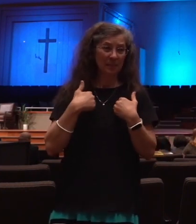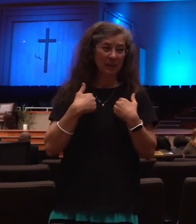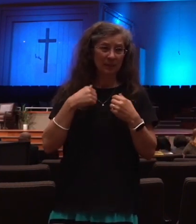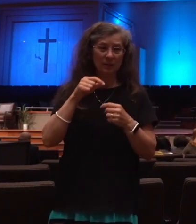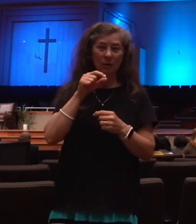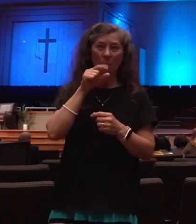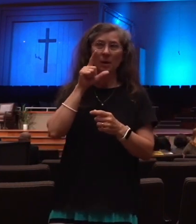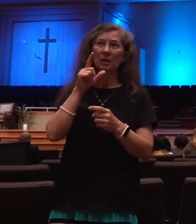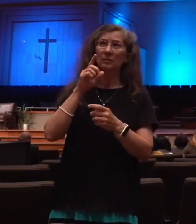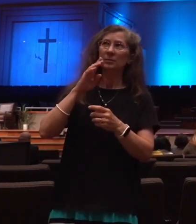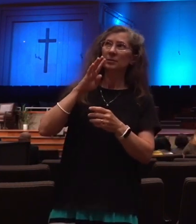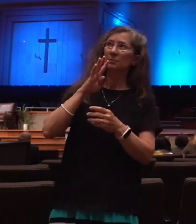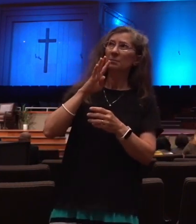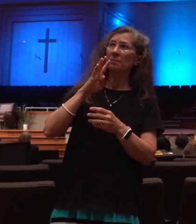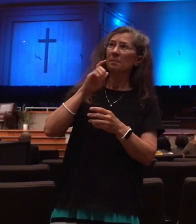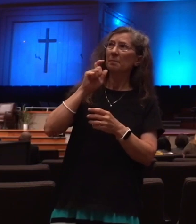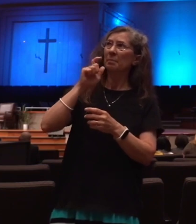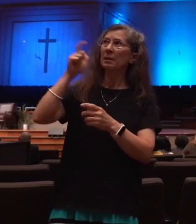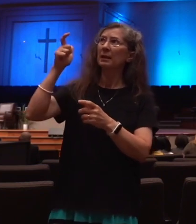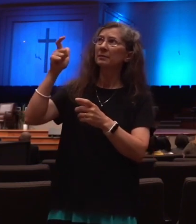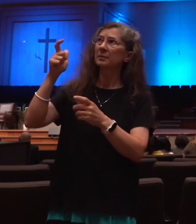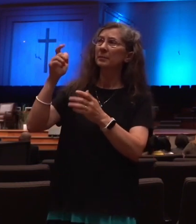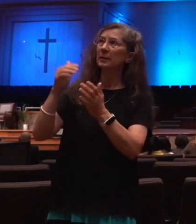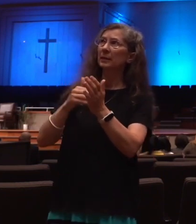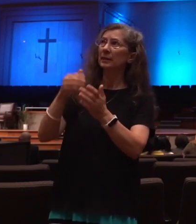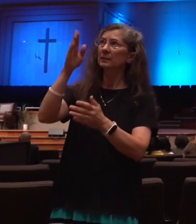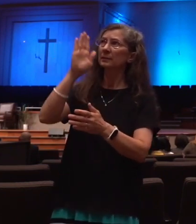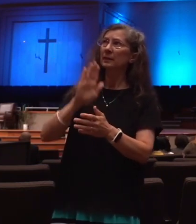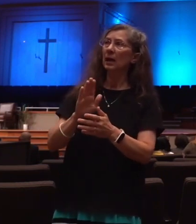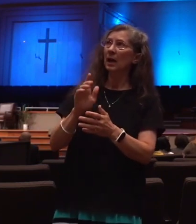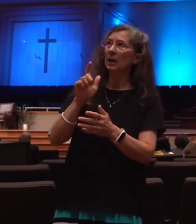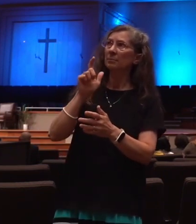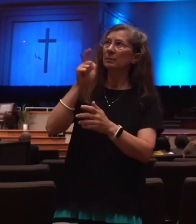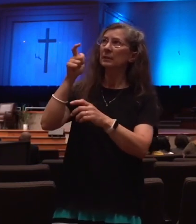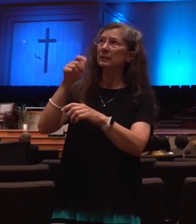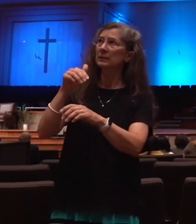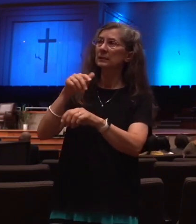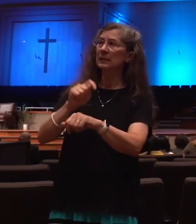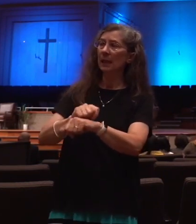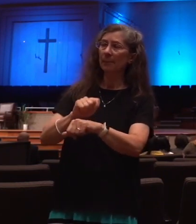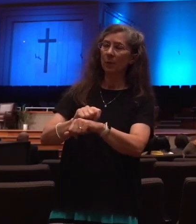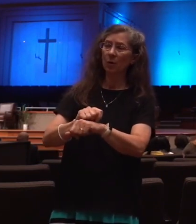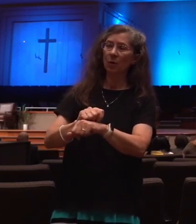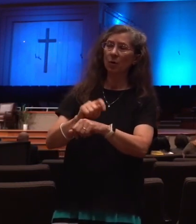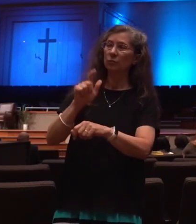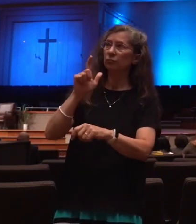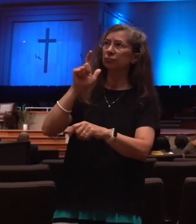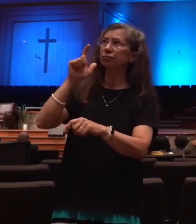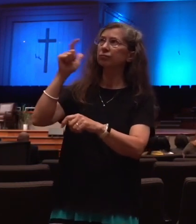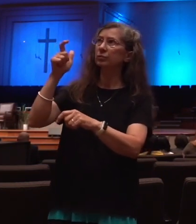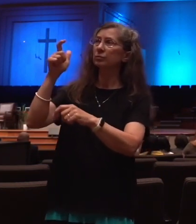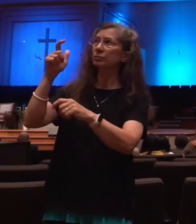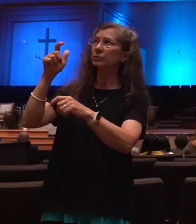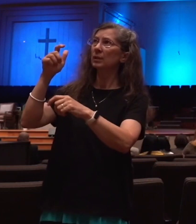blaspheming his name, his tabernacle, and them that dwell in heaven. So he's going to turn totally